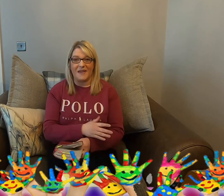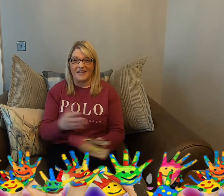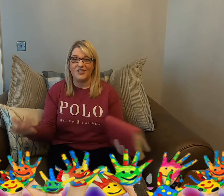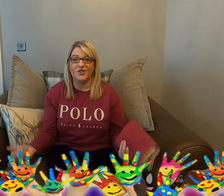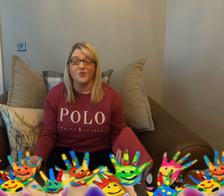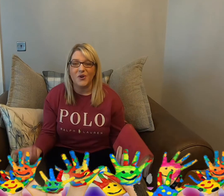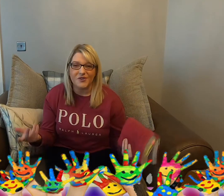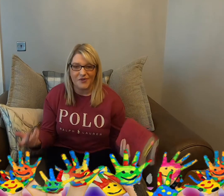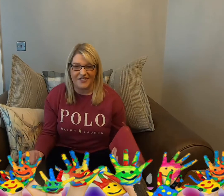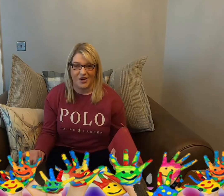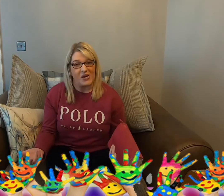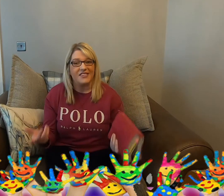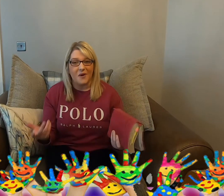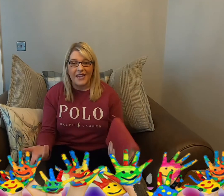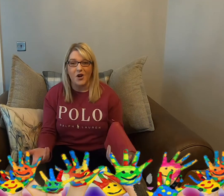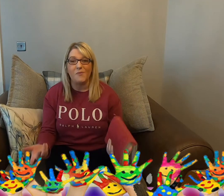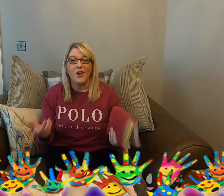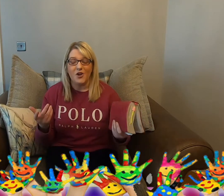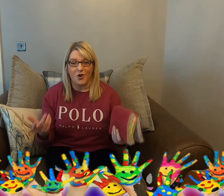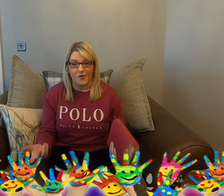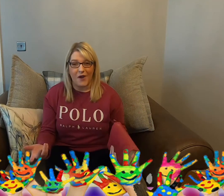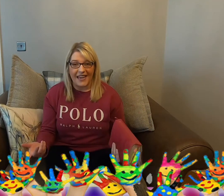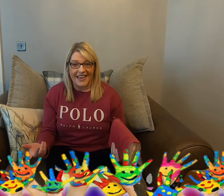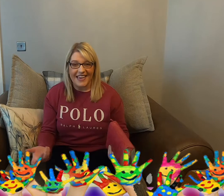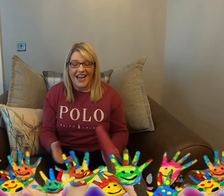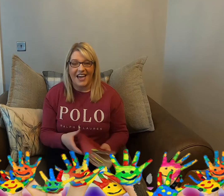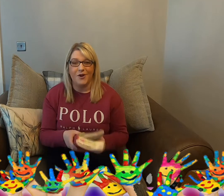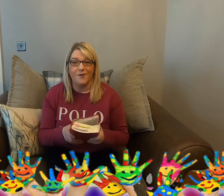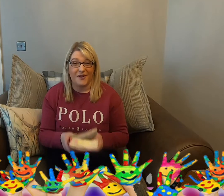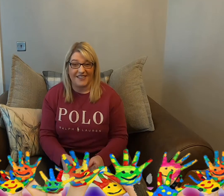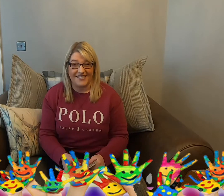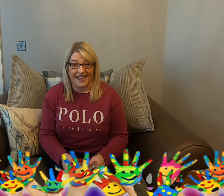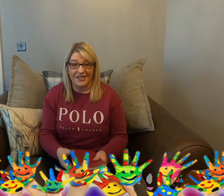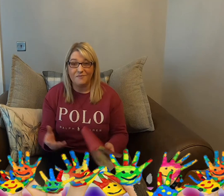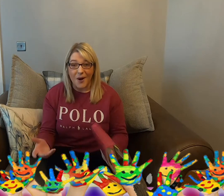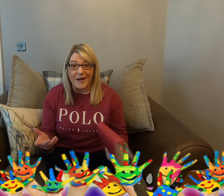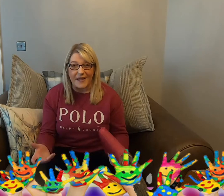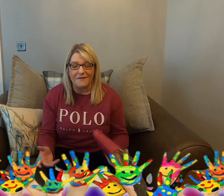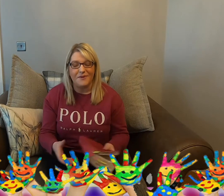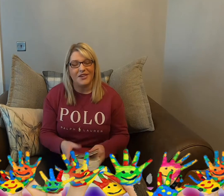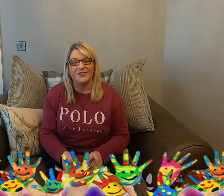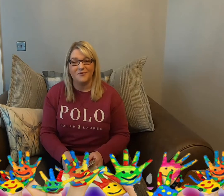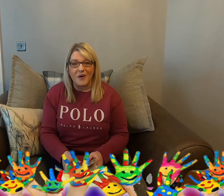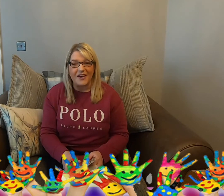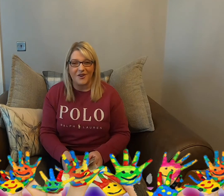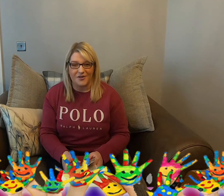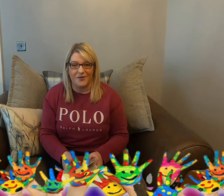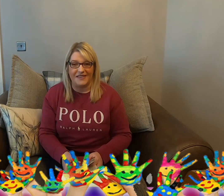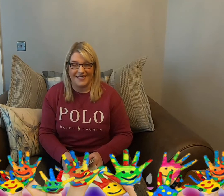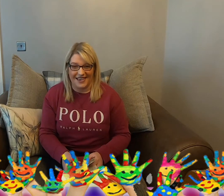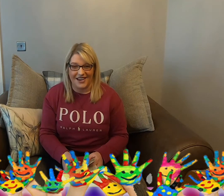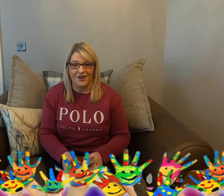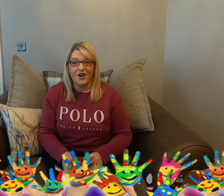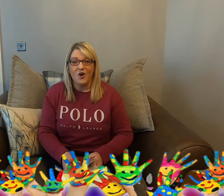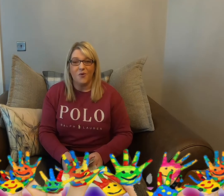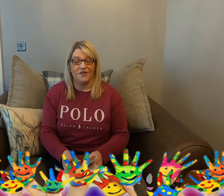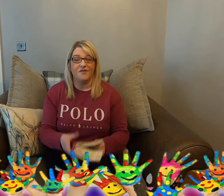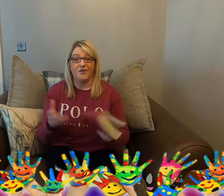be an extraordinary journey. So I hope you're ready. I hope you're excited. Buckle up because we are going to hear one of the